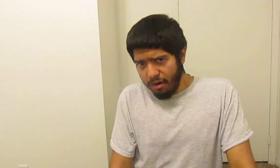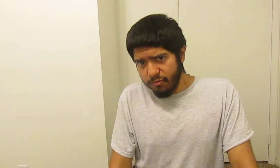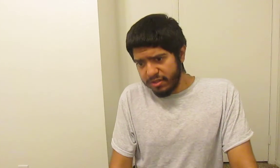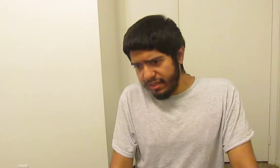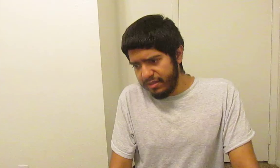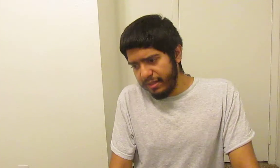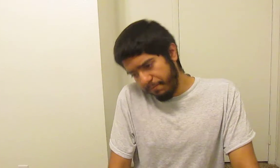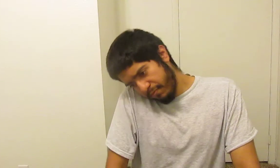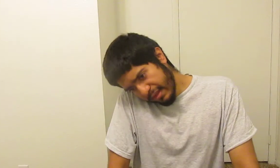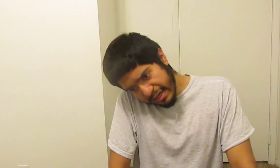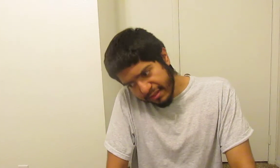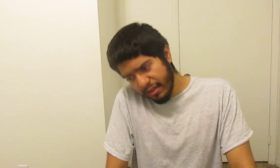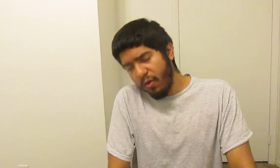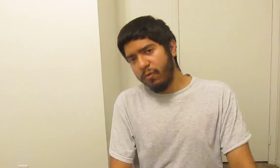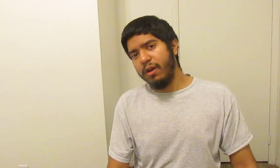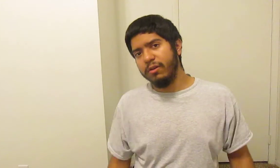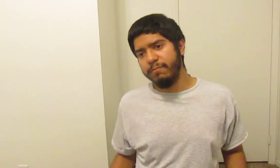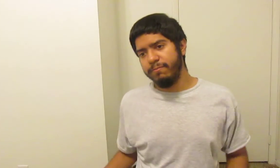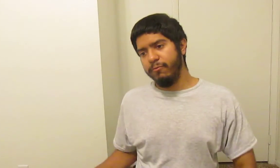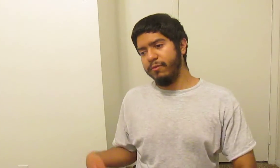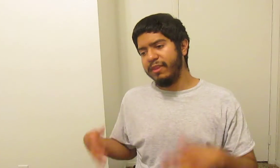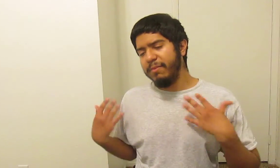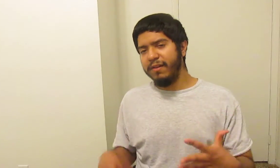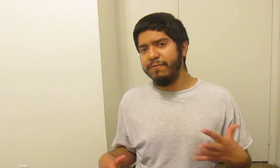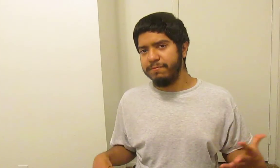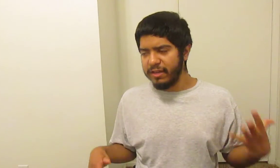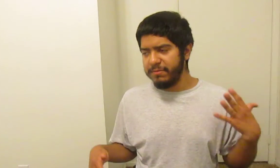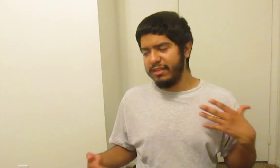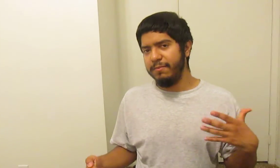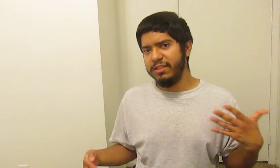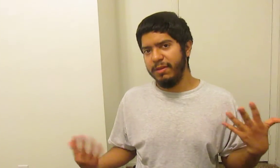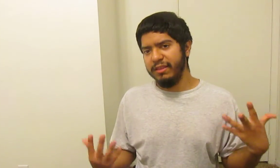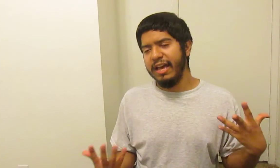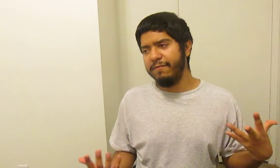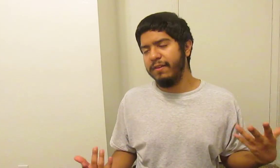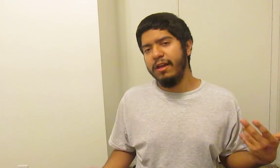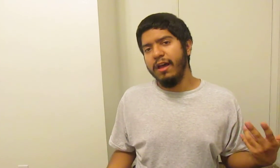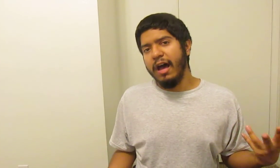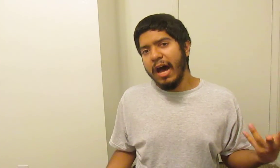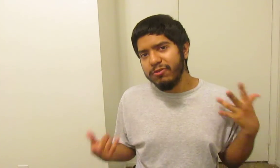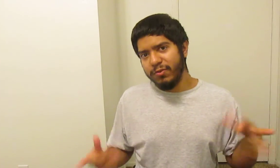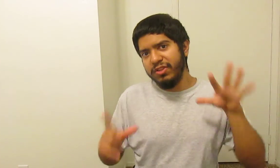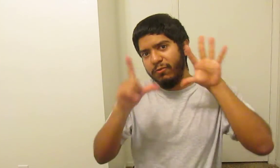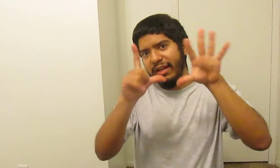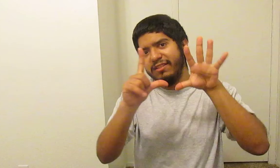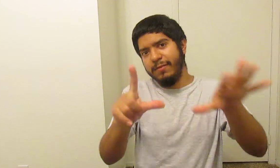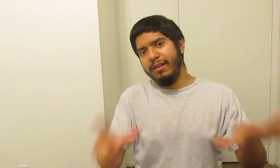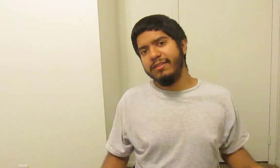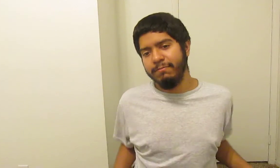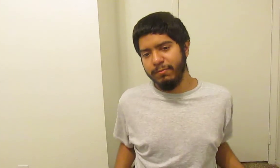Art was decent, and I'd say, overall, well, the amount of times this anime has made me laugh. I was originally going to rate it at 7 out of 10, but